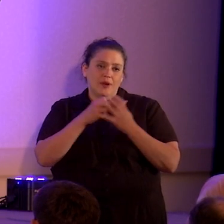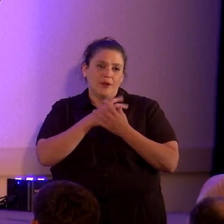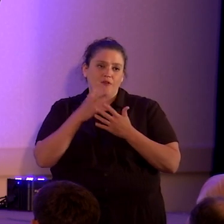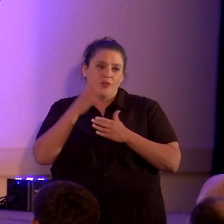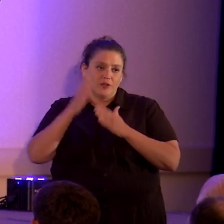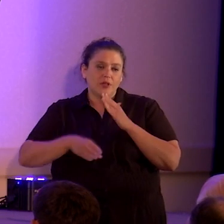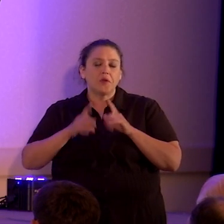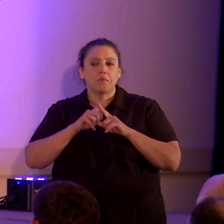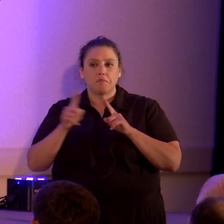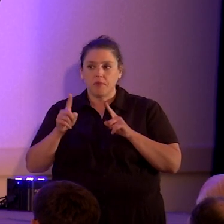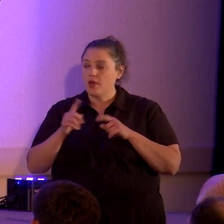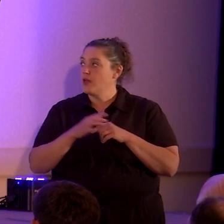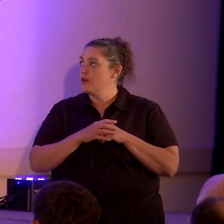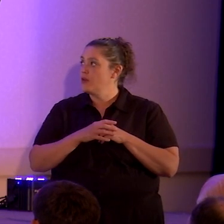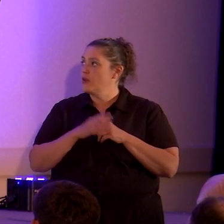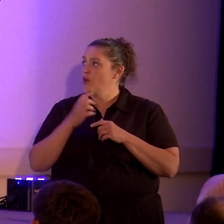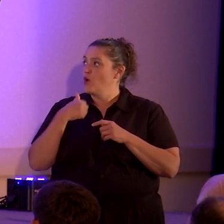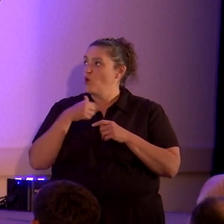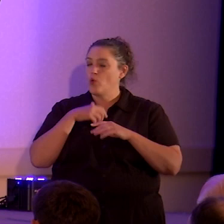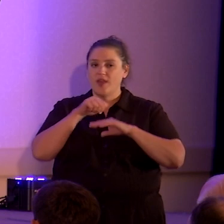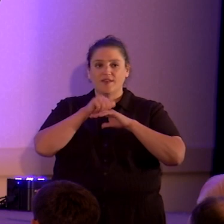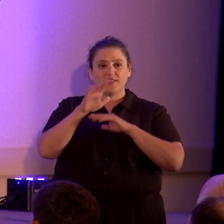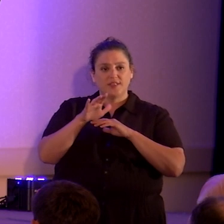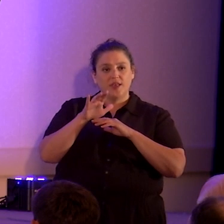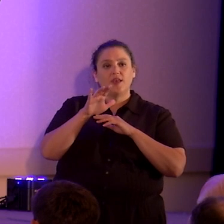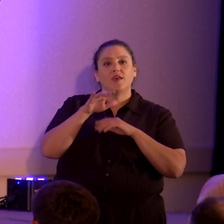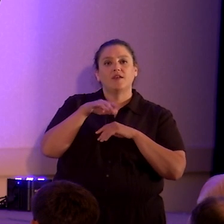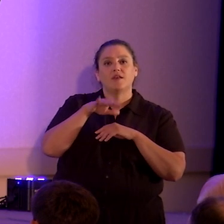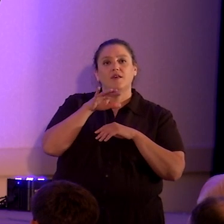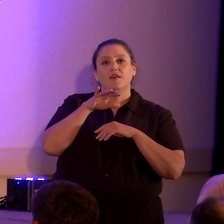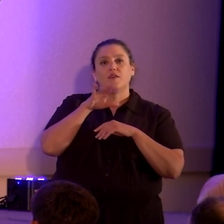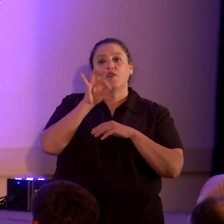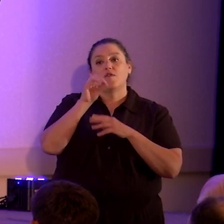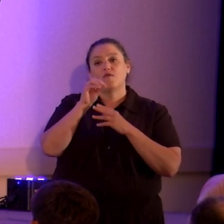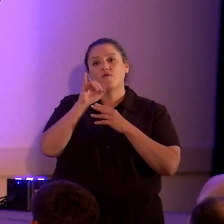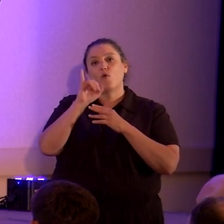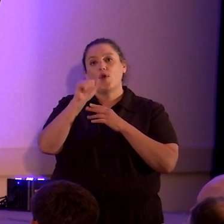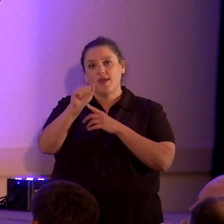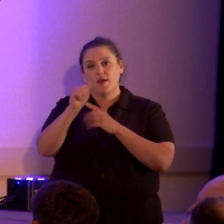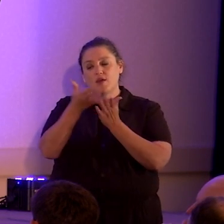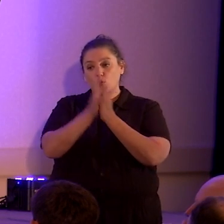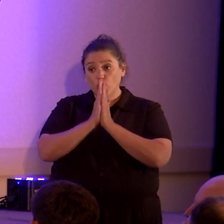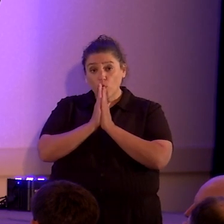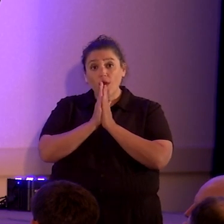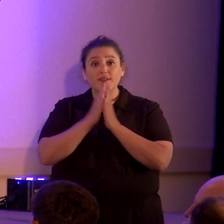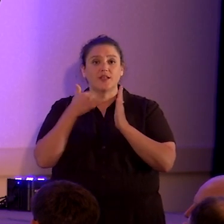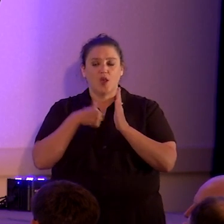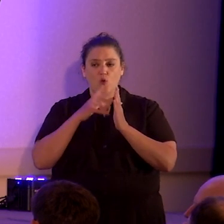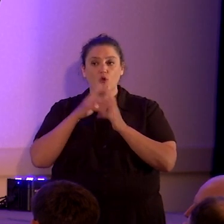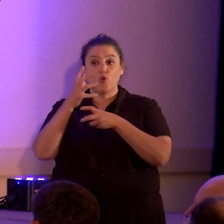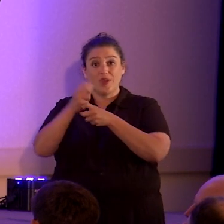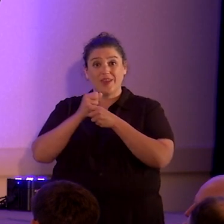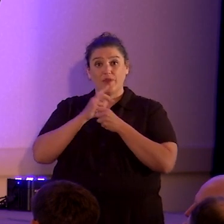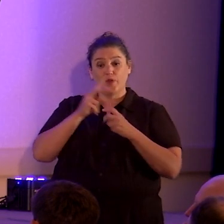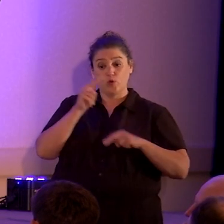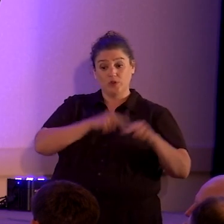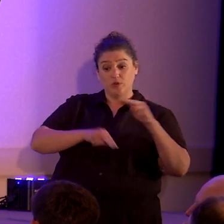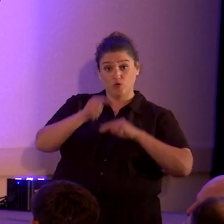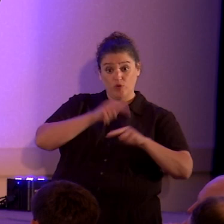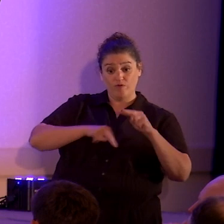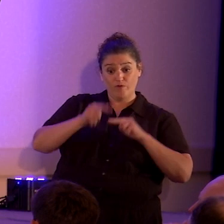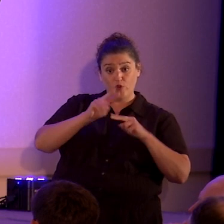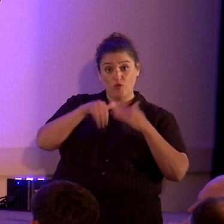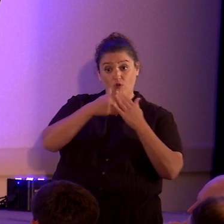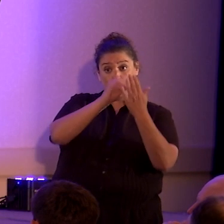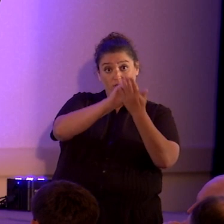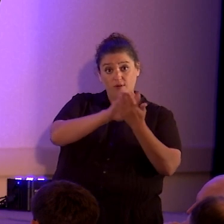have sent out Freedom of Information Act requests, Open Record Act requests. We're reviewing those, and we are going to most likely, I